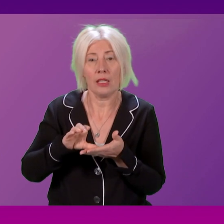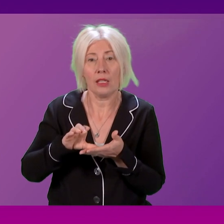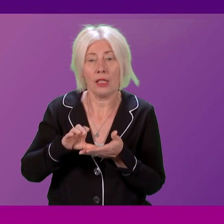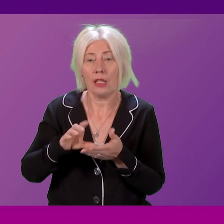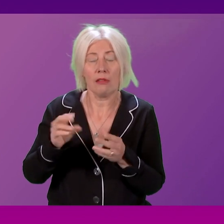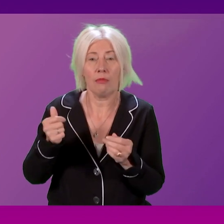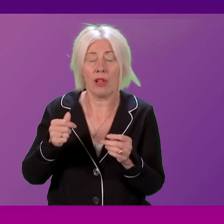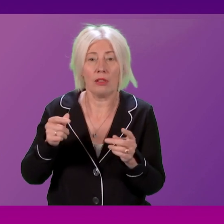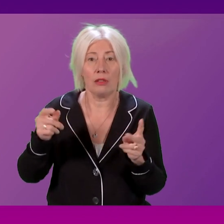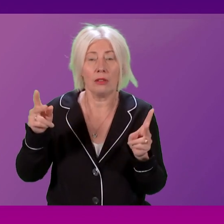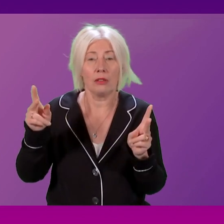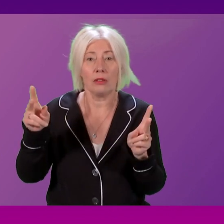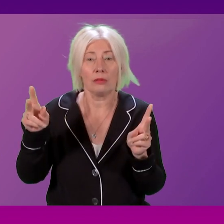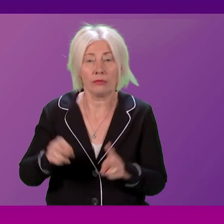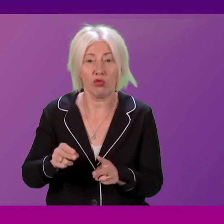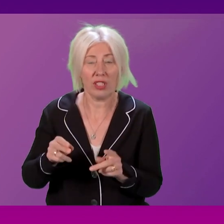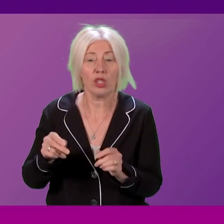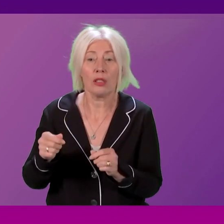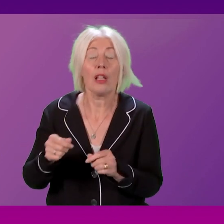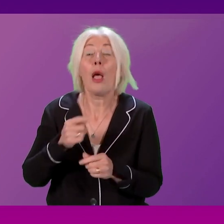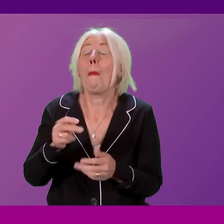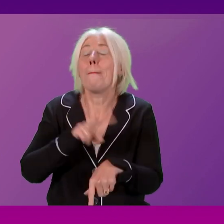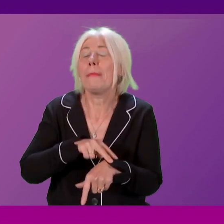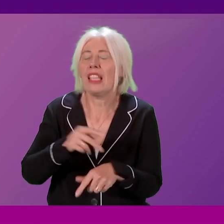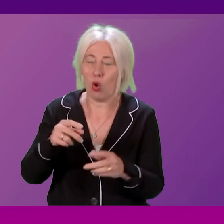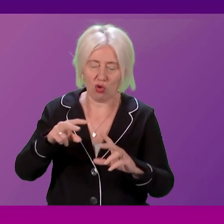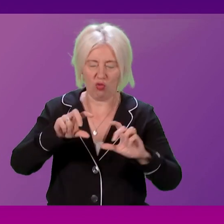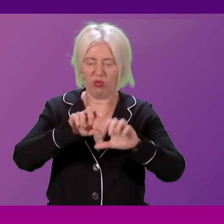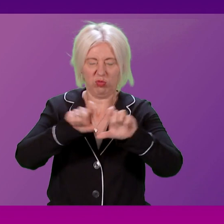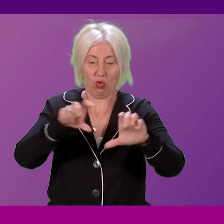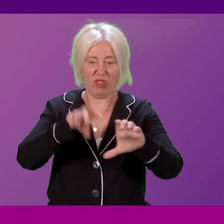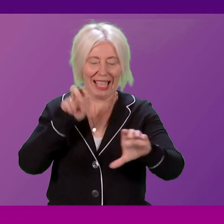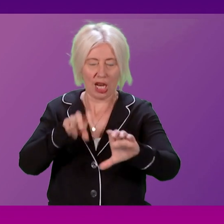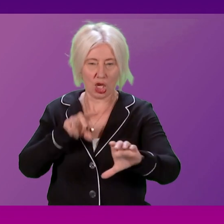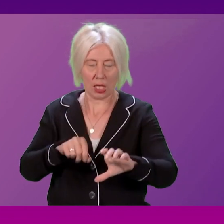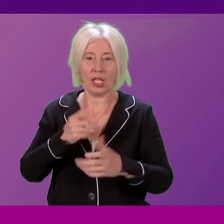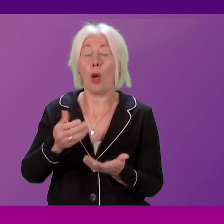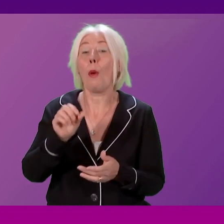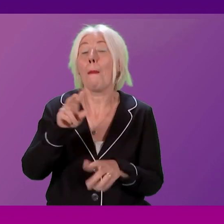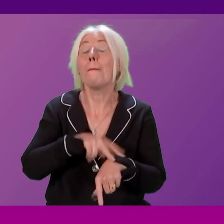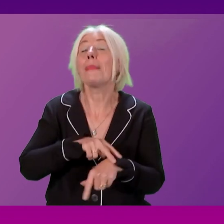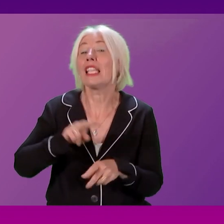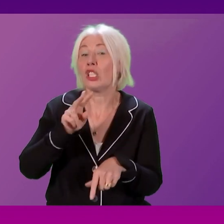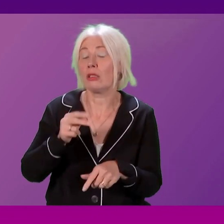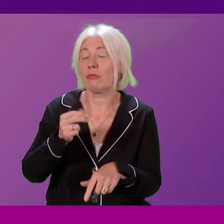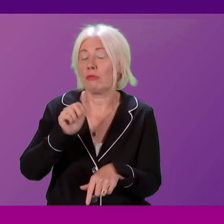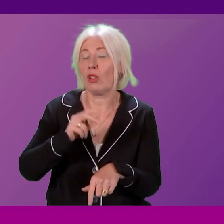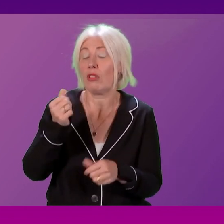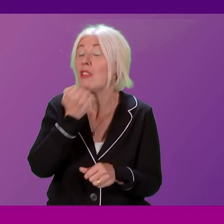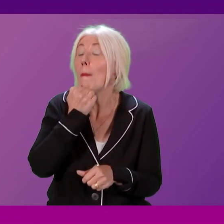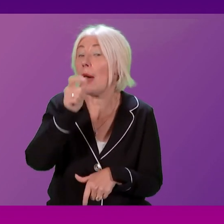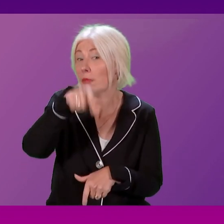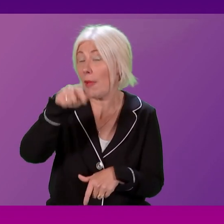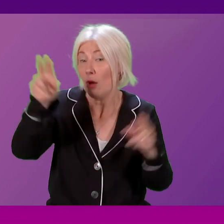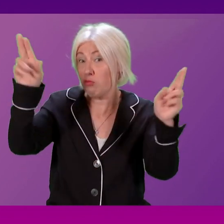reduction. As a result, the number of police officers have been reduced to 16,600 in Scotland. At the